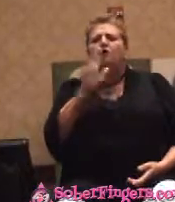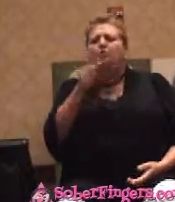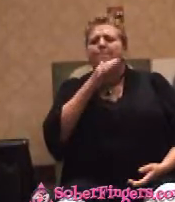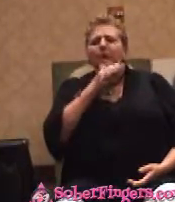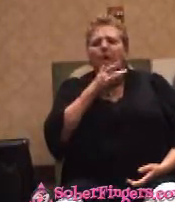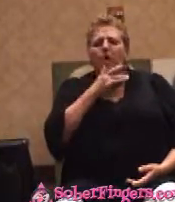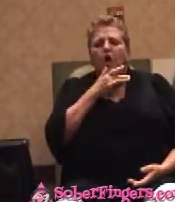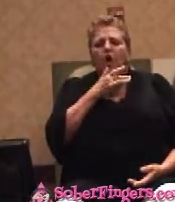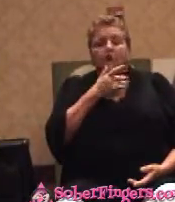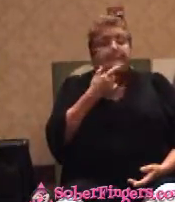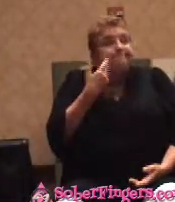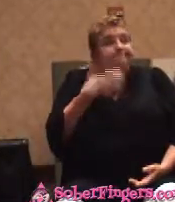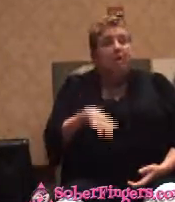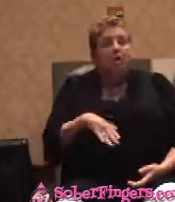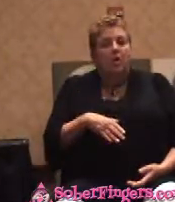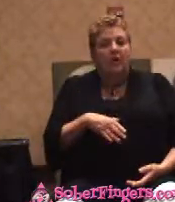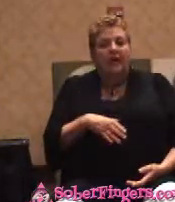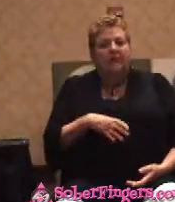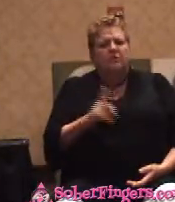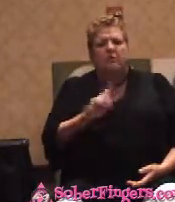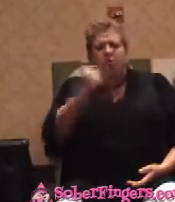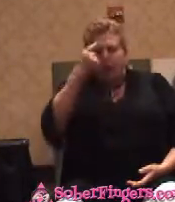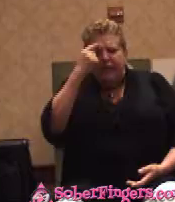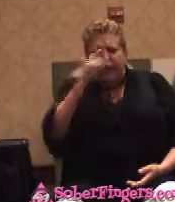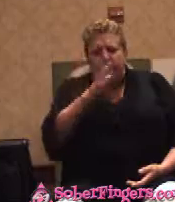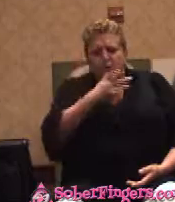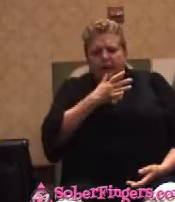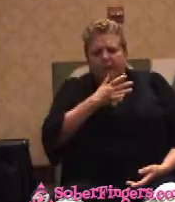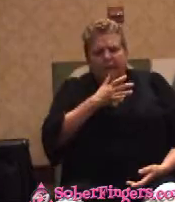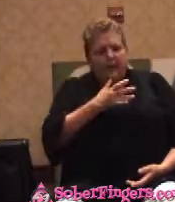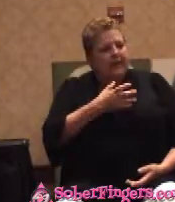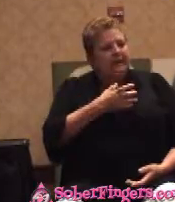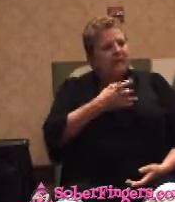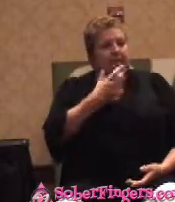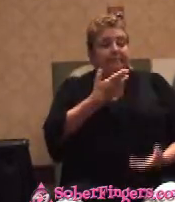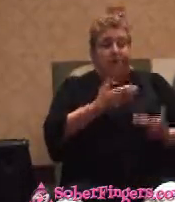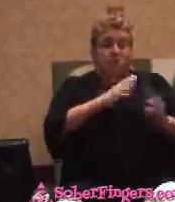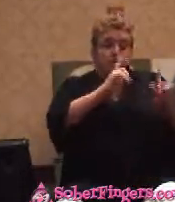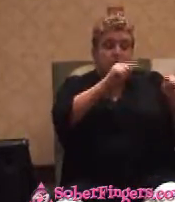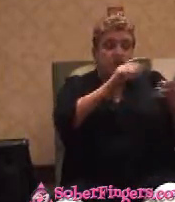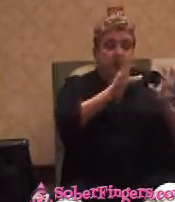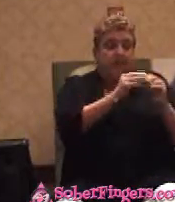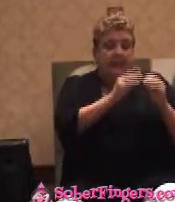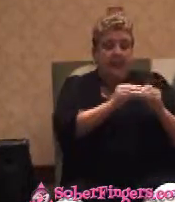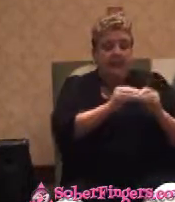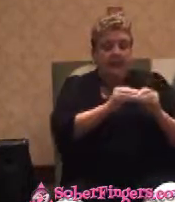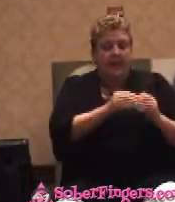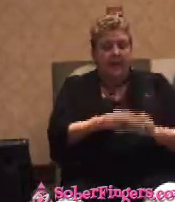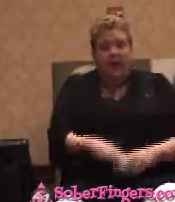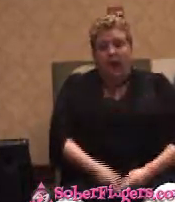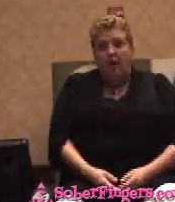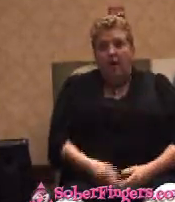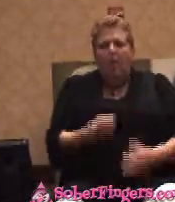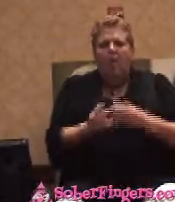have gone to one of those meetings. I said, what kind of meeting are we talking about? She said, I don't know anything about that. It's a family meeting.